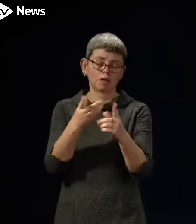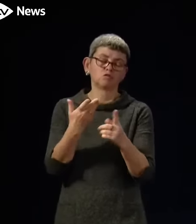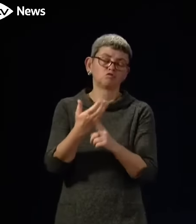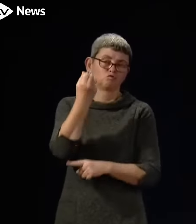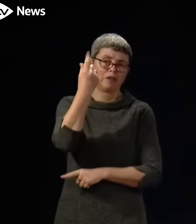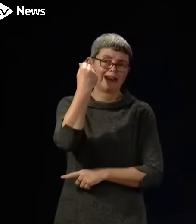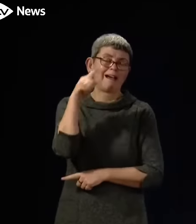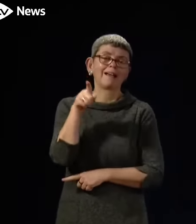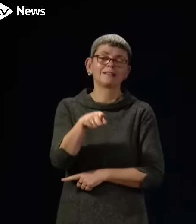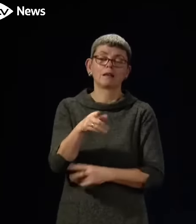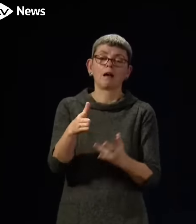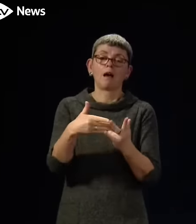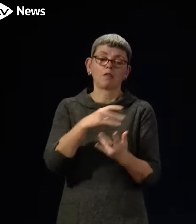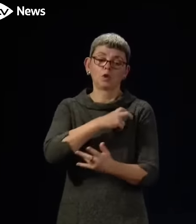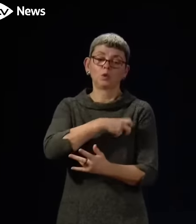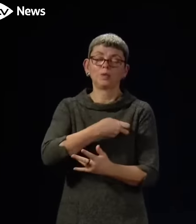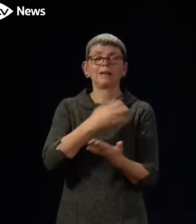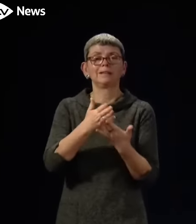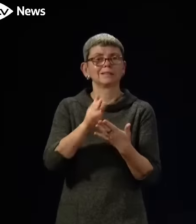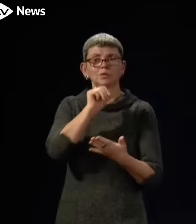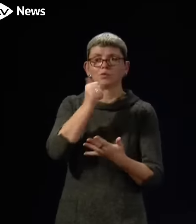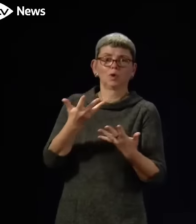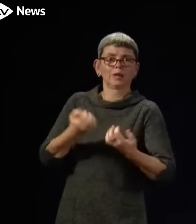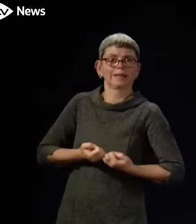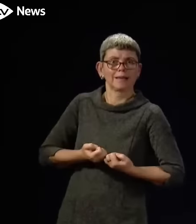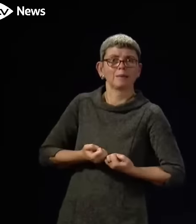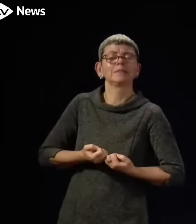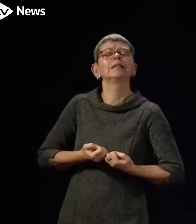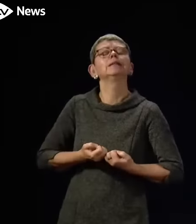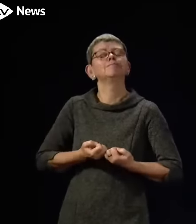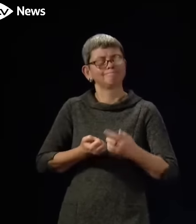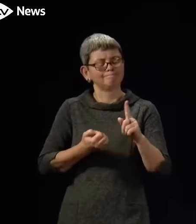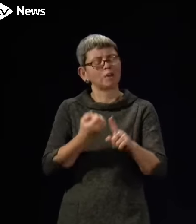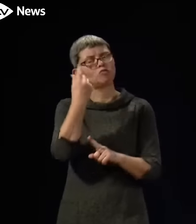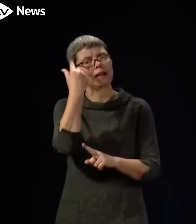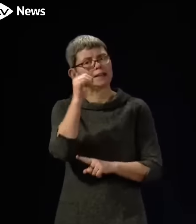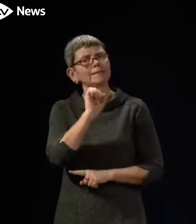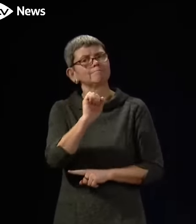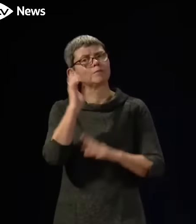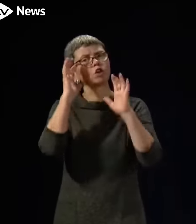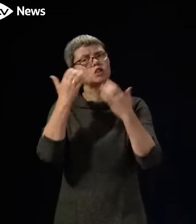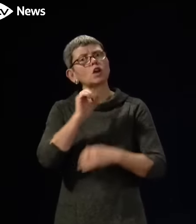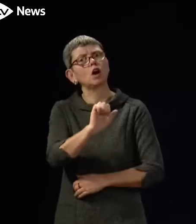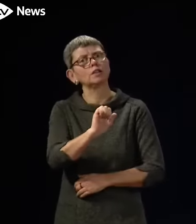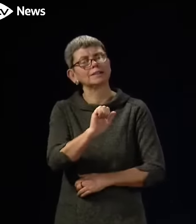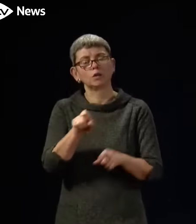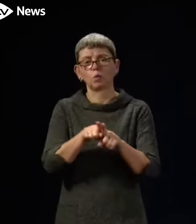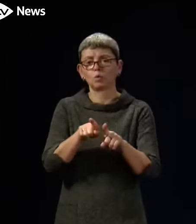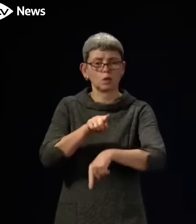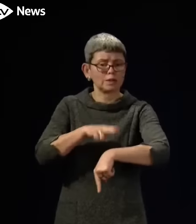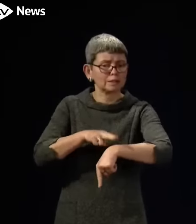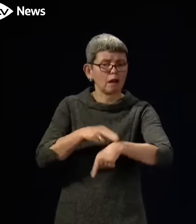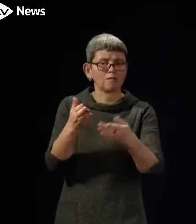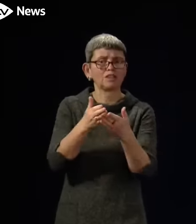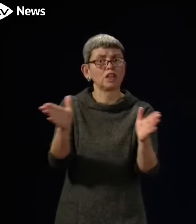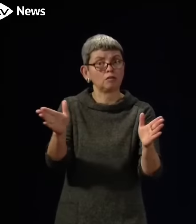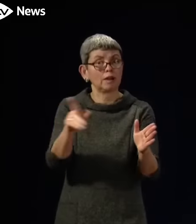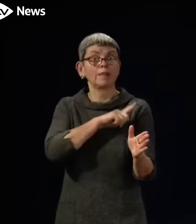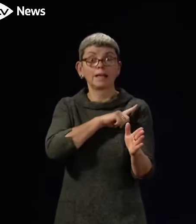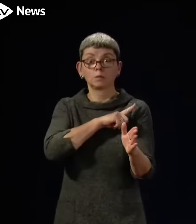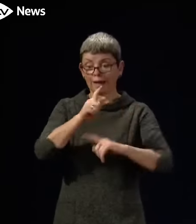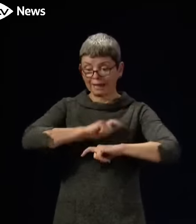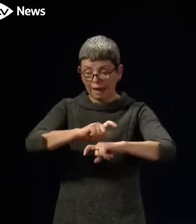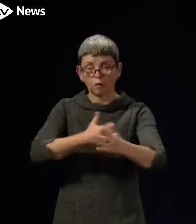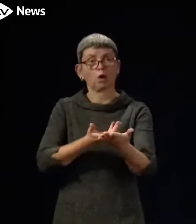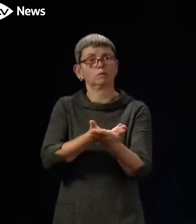concerns of unions that have not accepted it and of workers generally, and that's why we will continue to engage with them